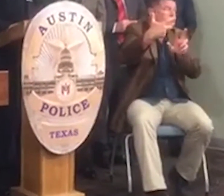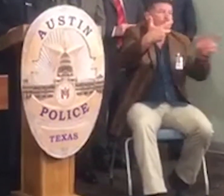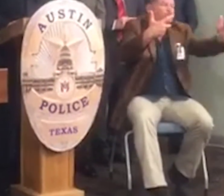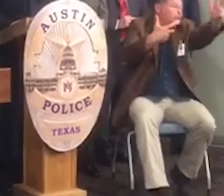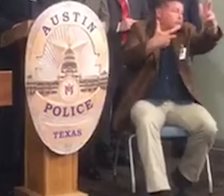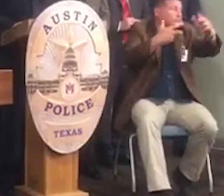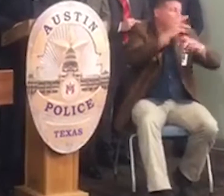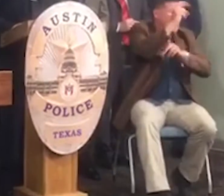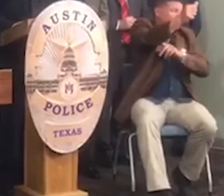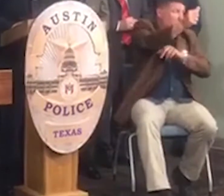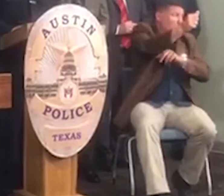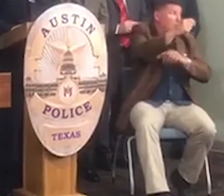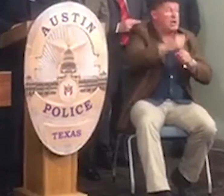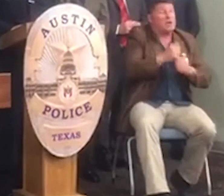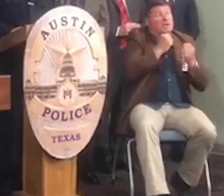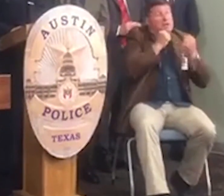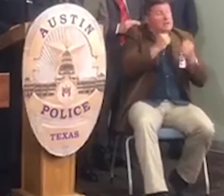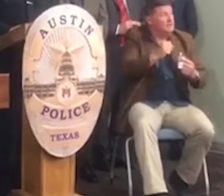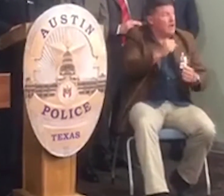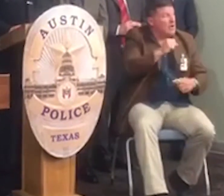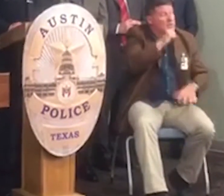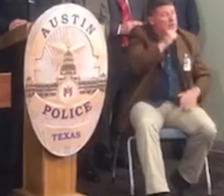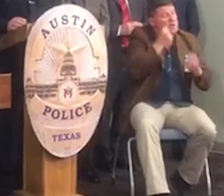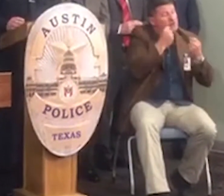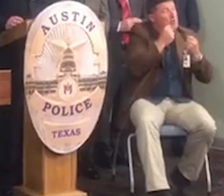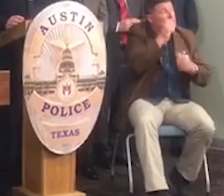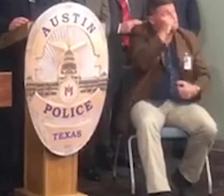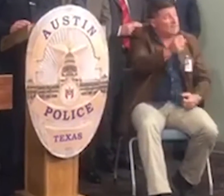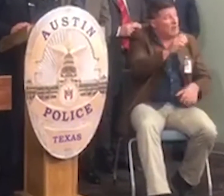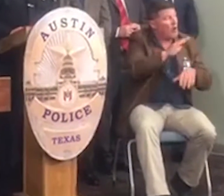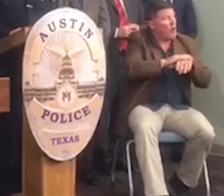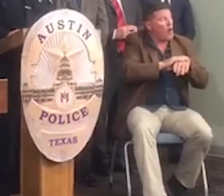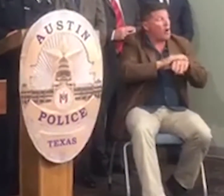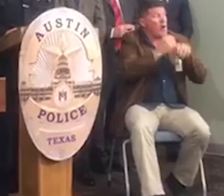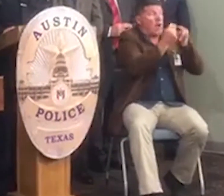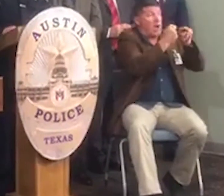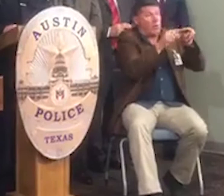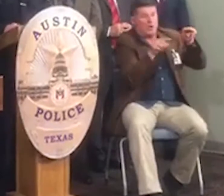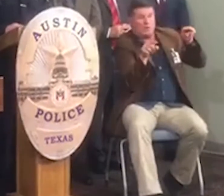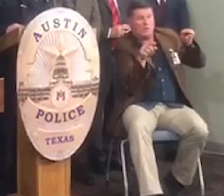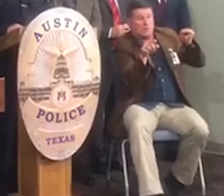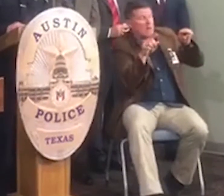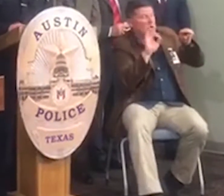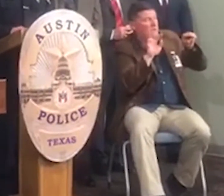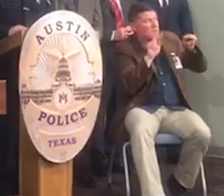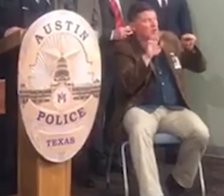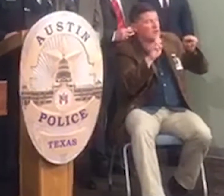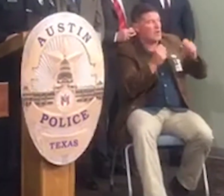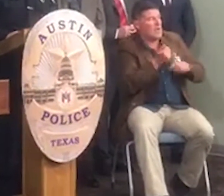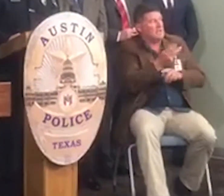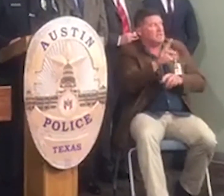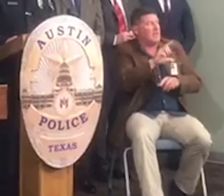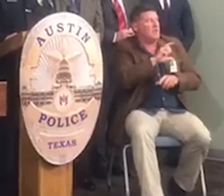As he drove southbound on the frontage road we had several officers following him in unmarked vehicles and different type